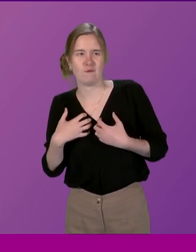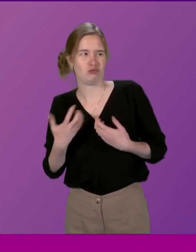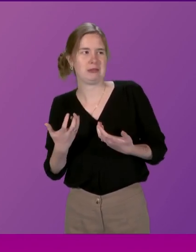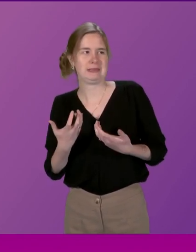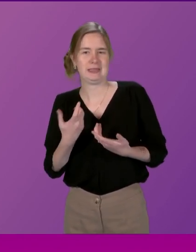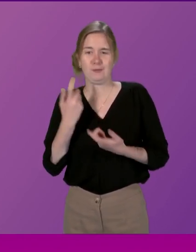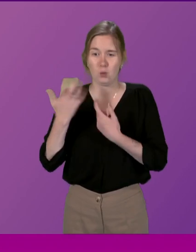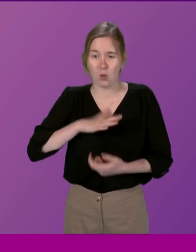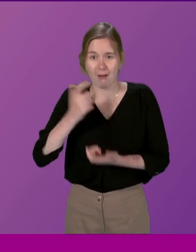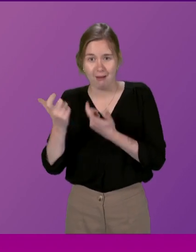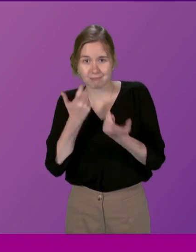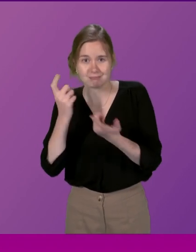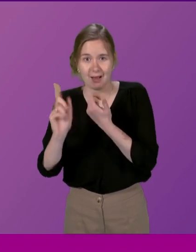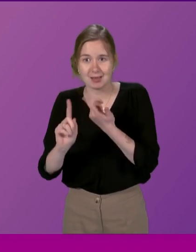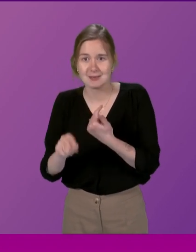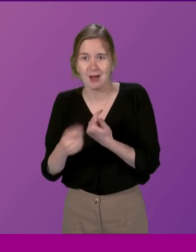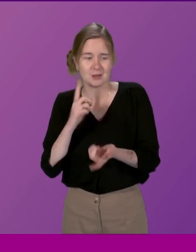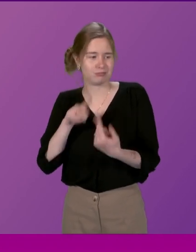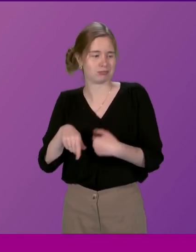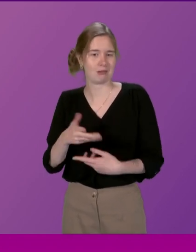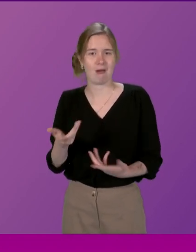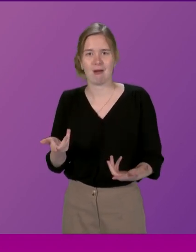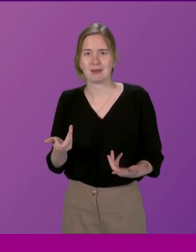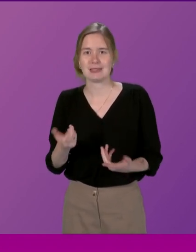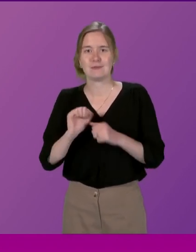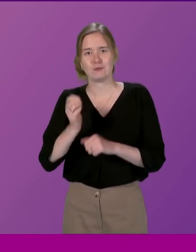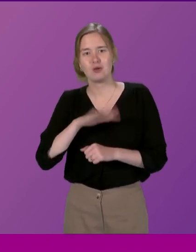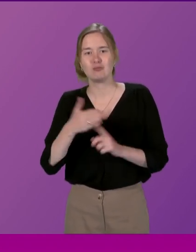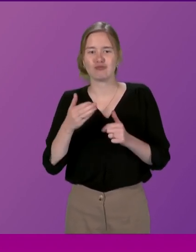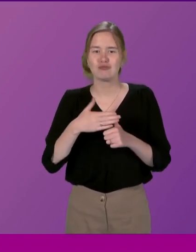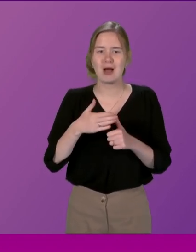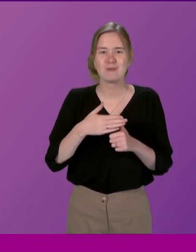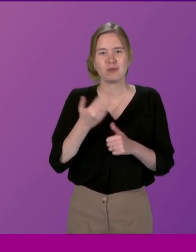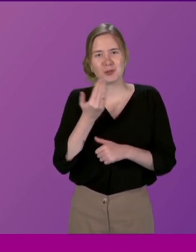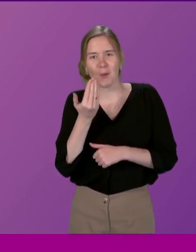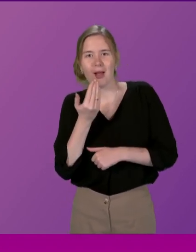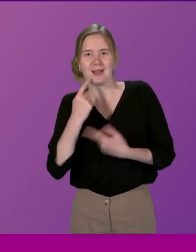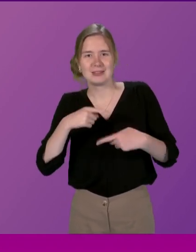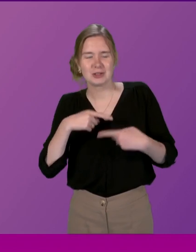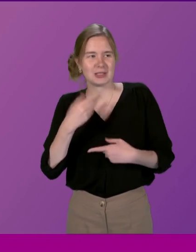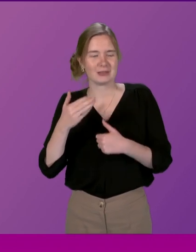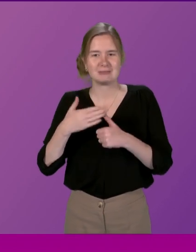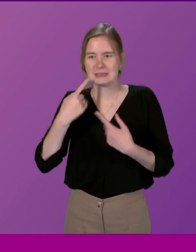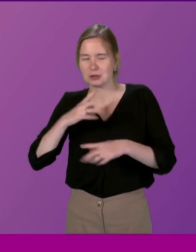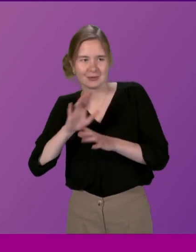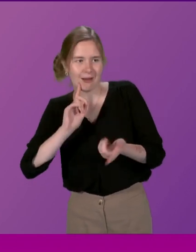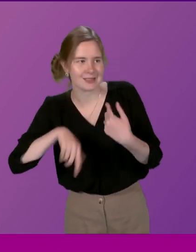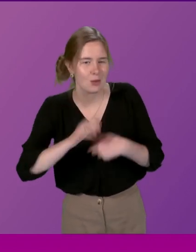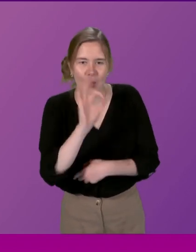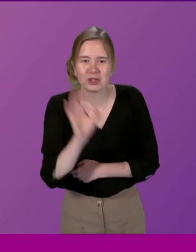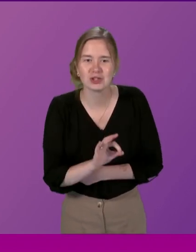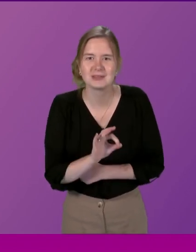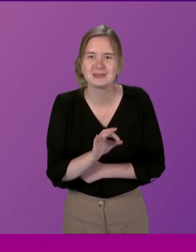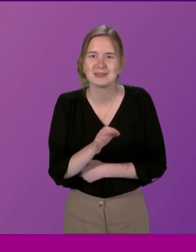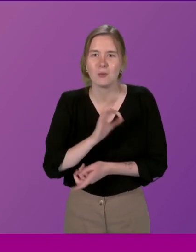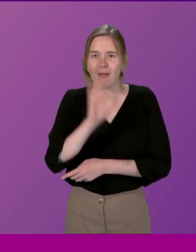who seeks answers, even sometimes from their own primary school teachers, gets a frustration that the primary school teacher won't answer the question they